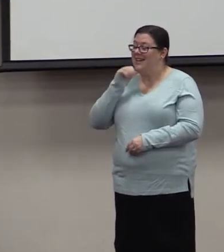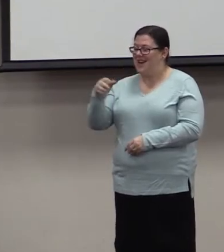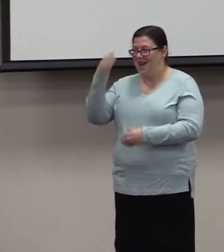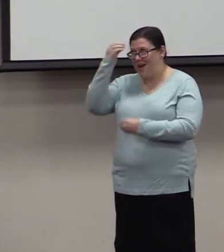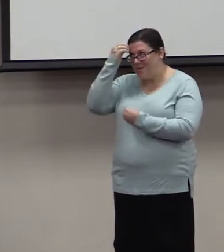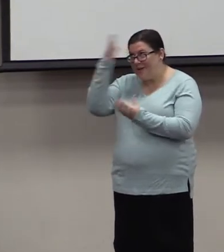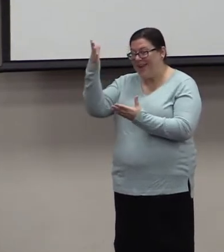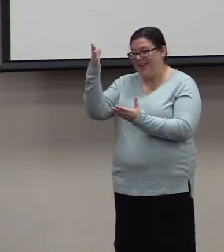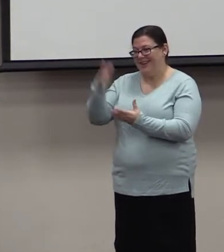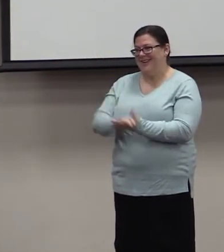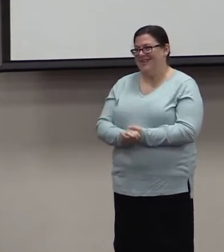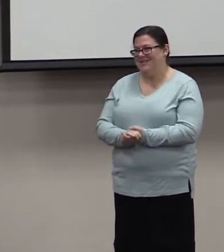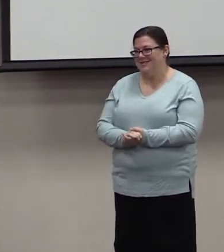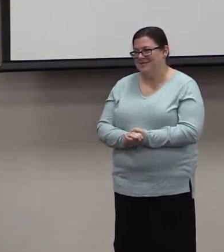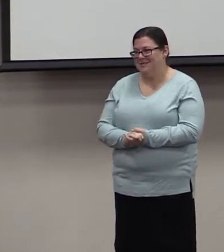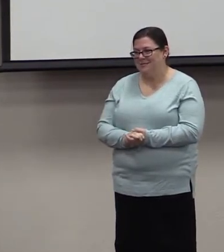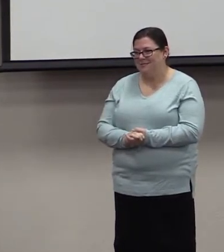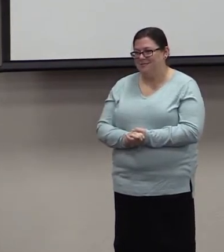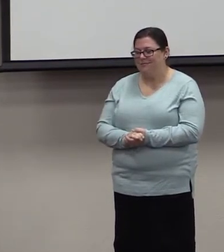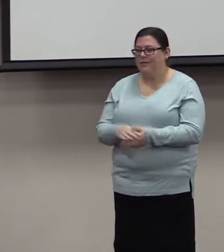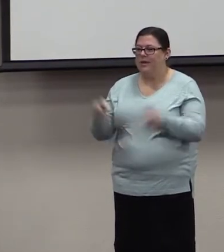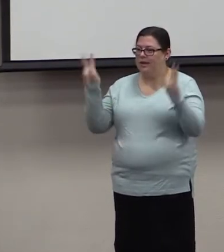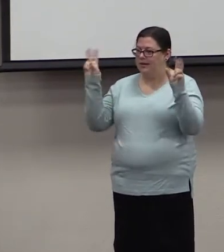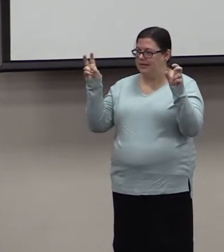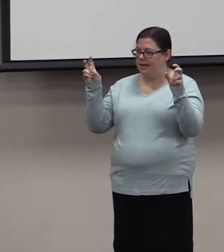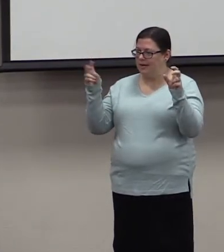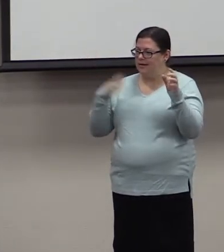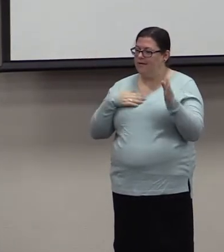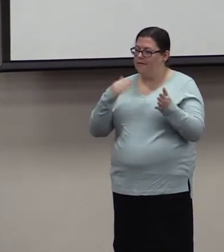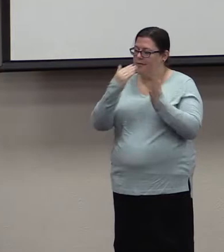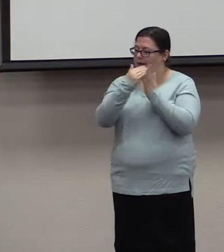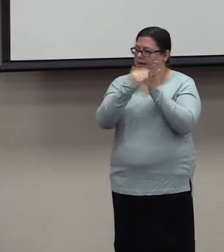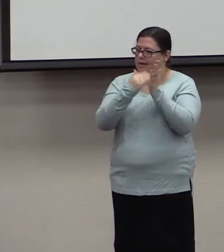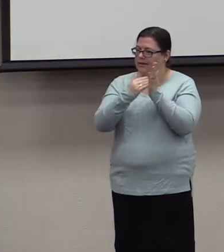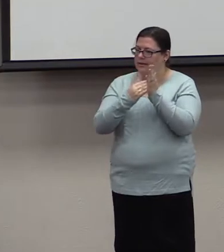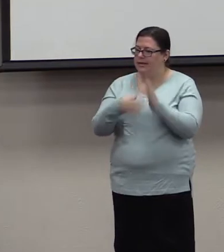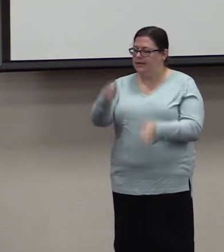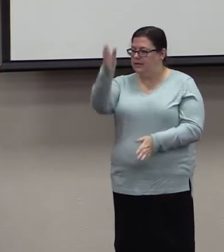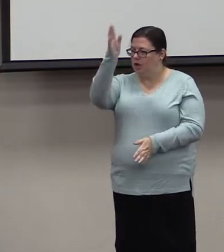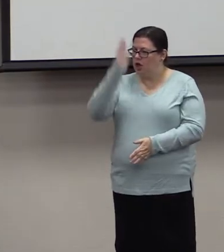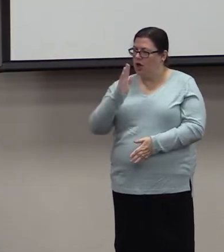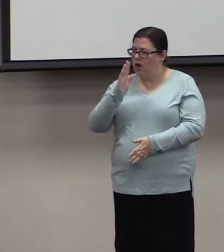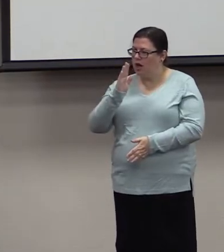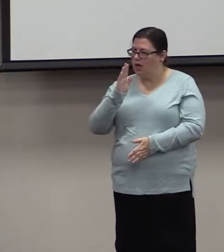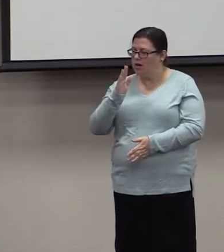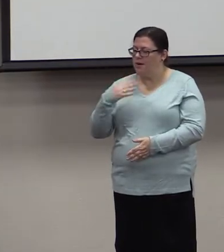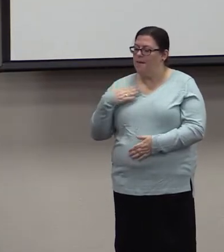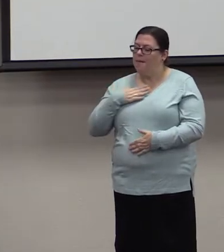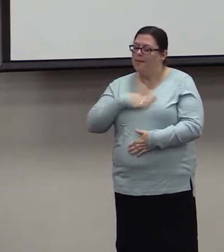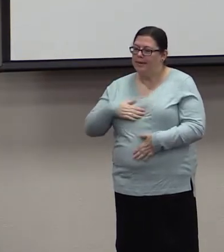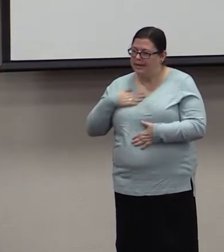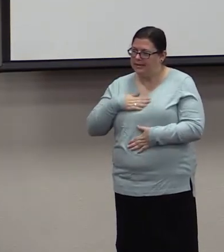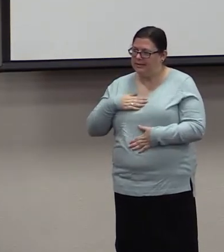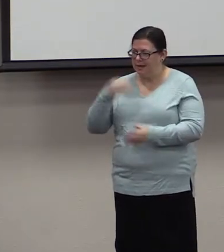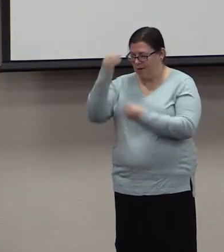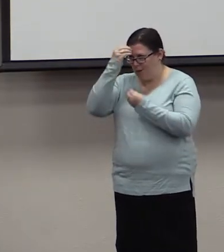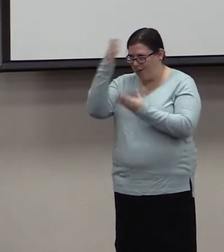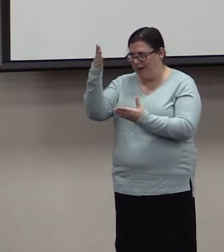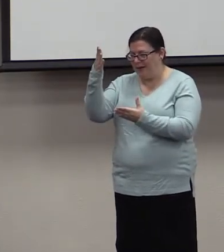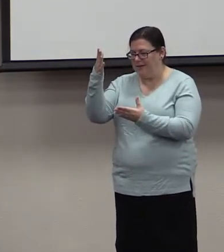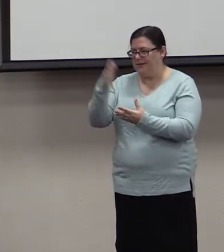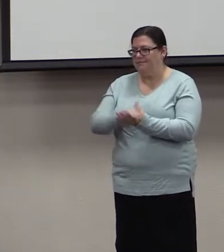is God-pleasing obedience. I could say obey God, listen to what the Bible says, and end the lesson there.